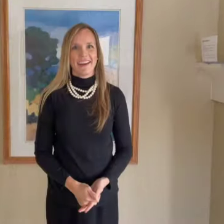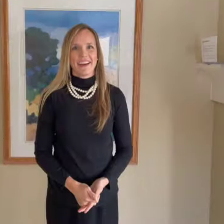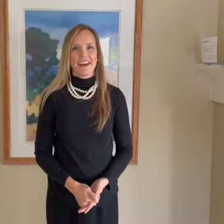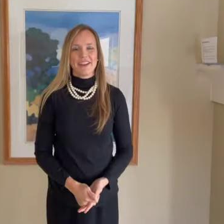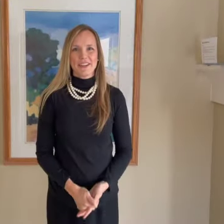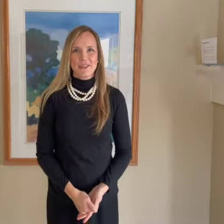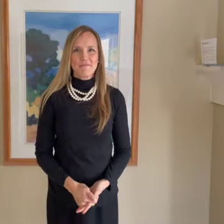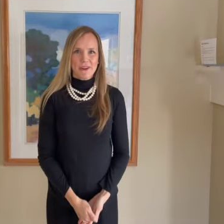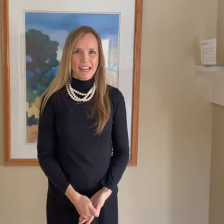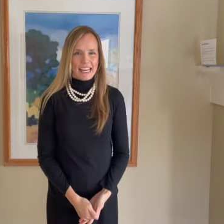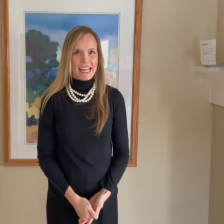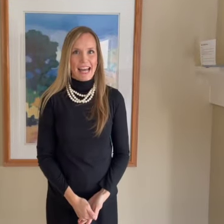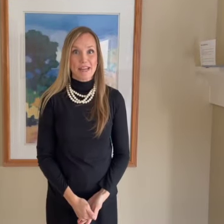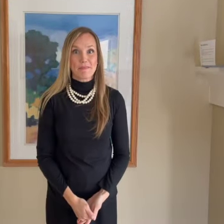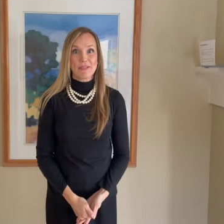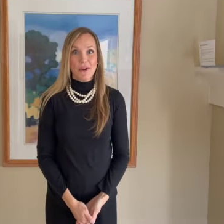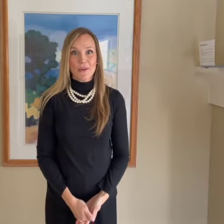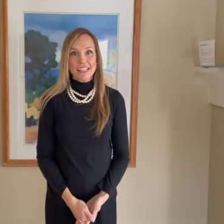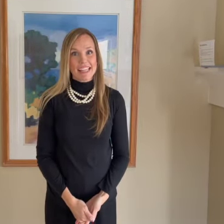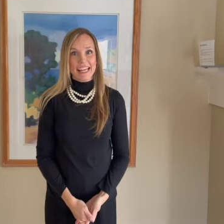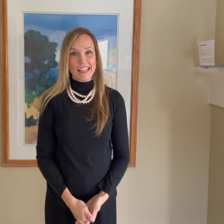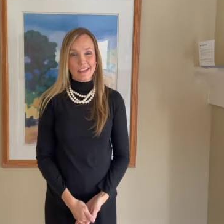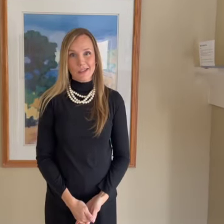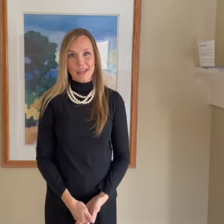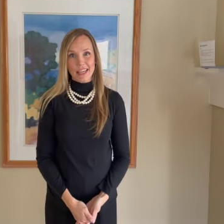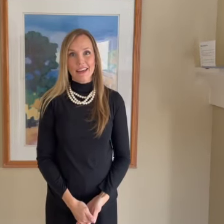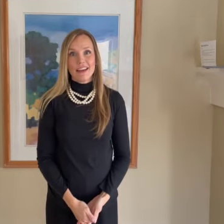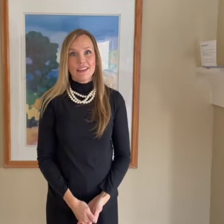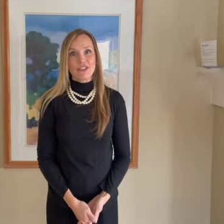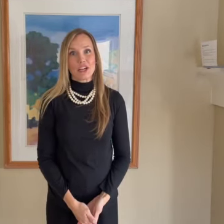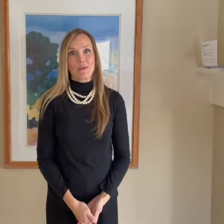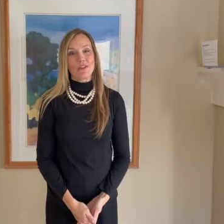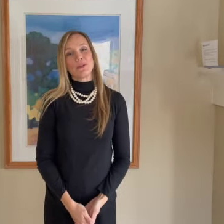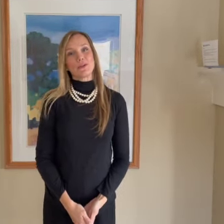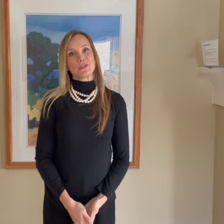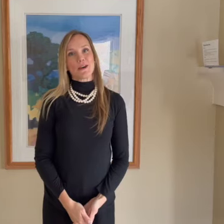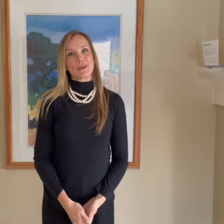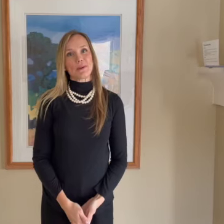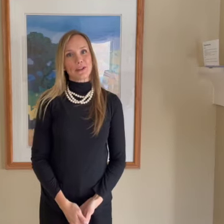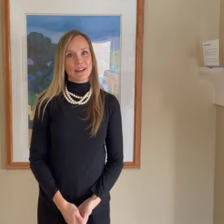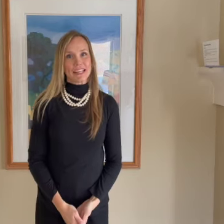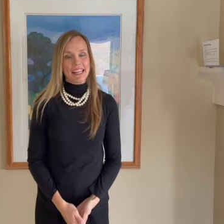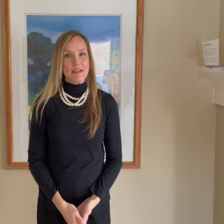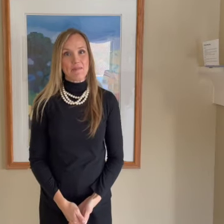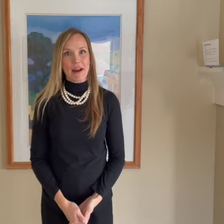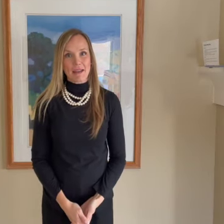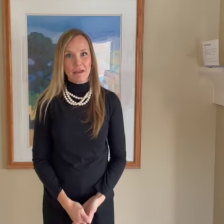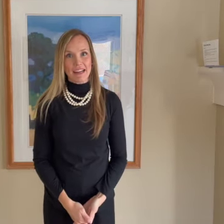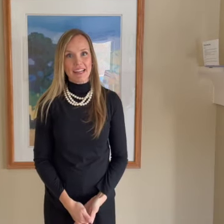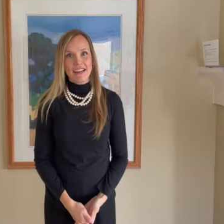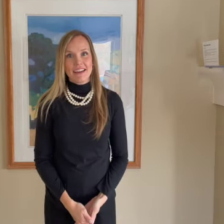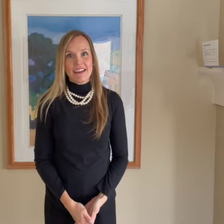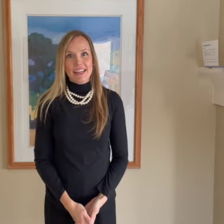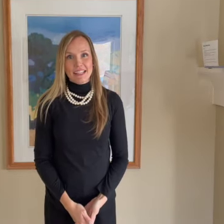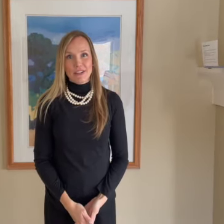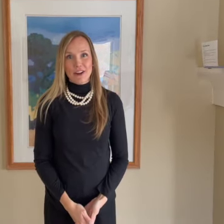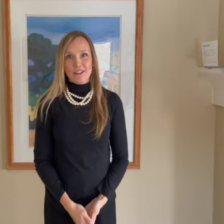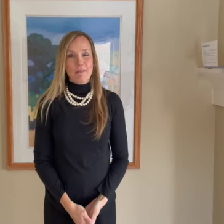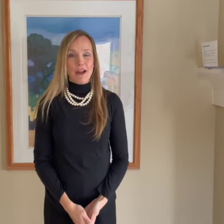Good morning. I am so excited this week to share with you a new song that we're learning in primary. It's called My Own